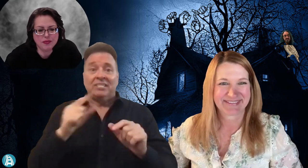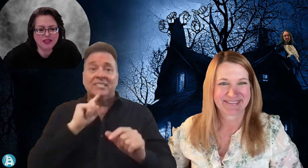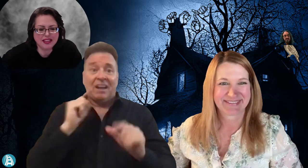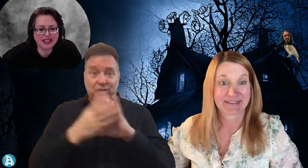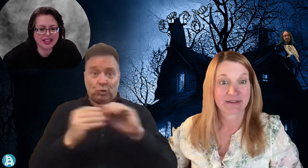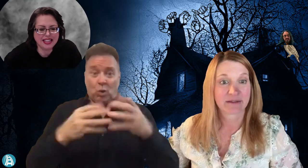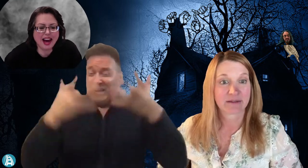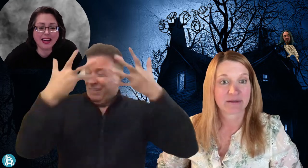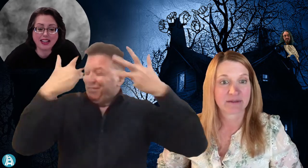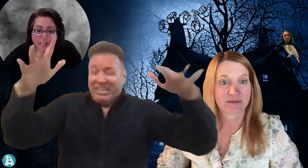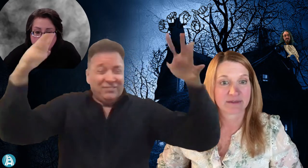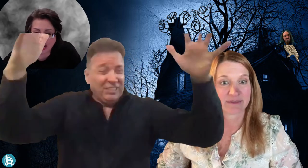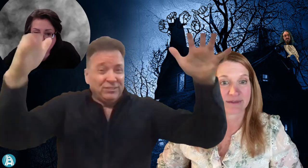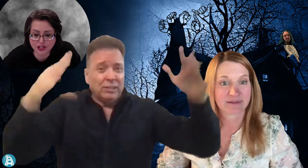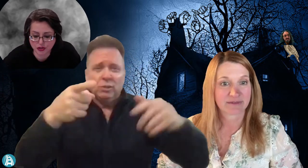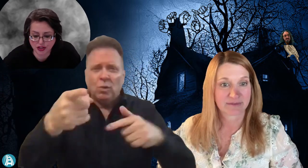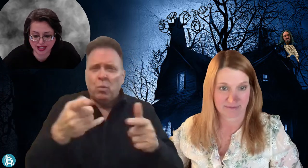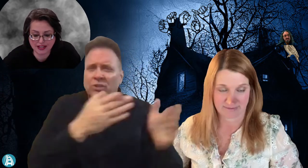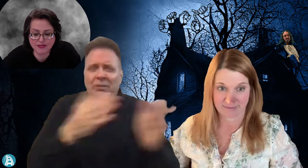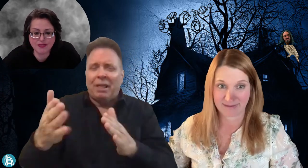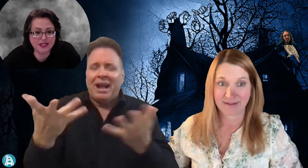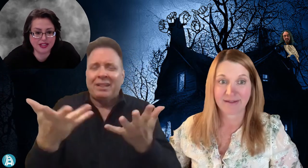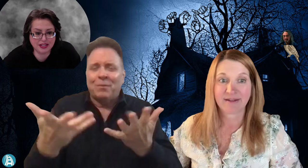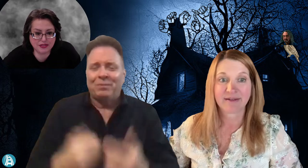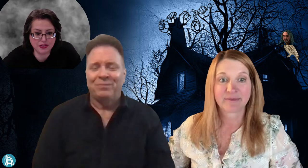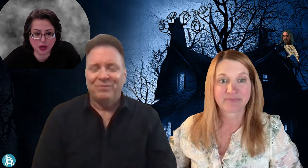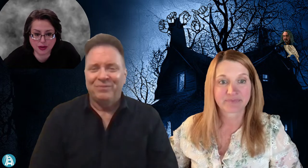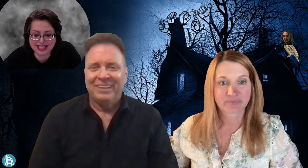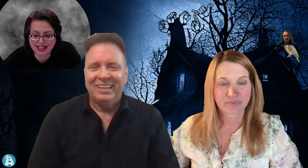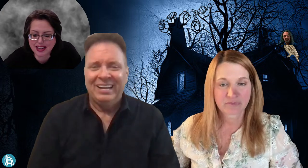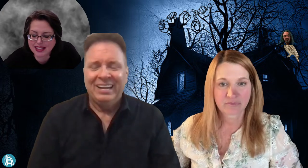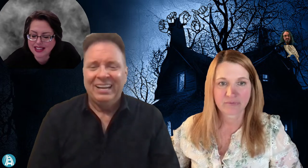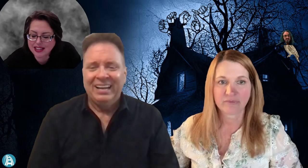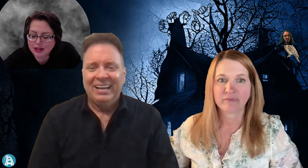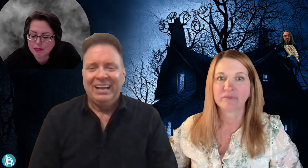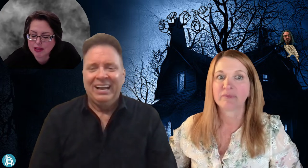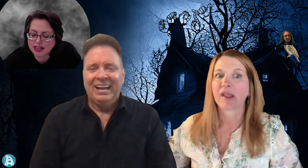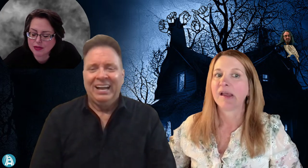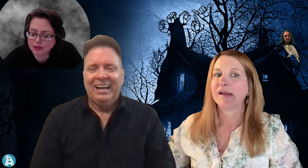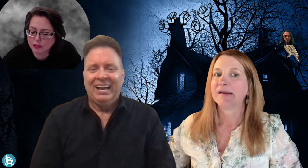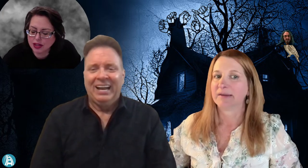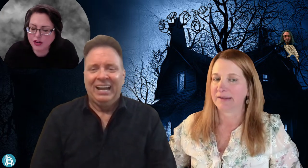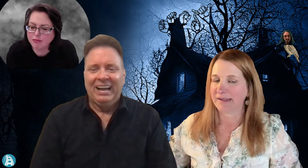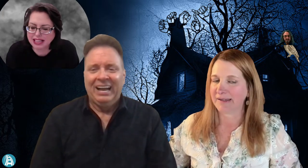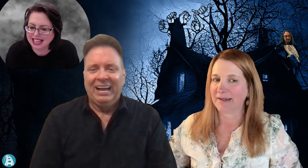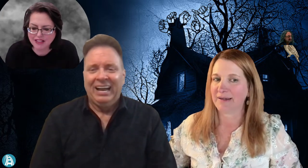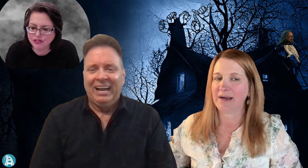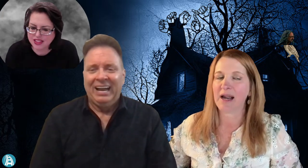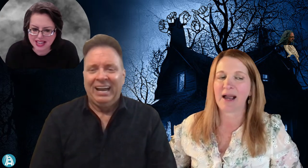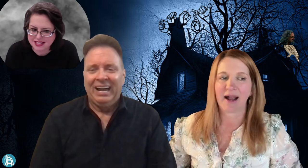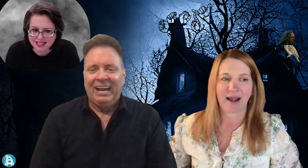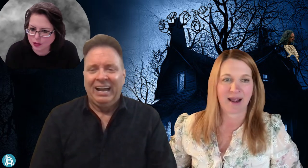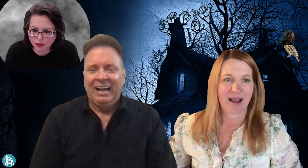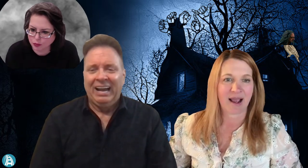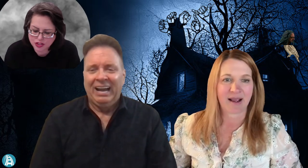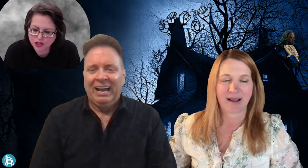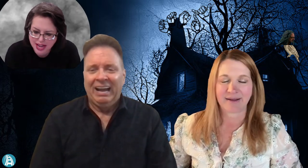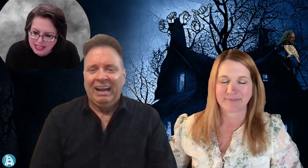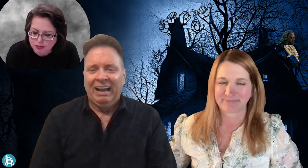So not another death story. So it's done. But what do you have planned after this? Like, what's your next